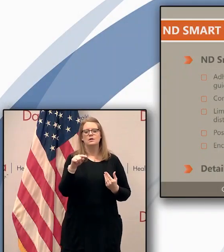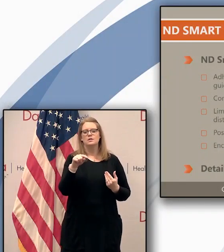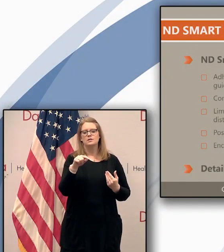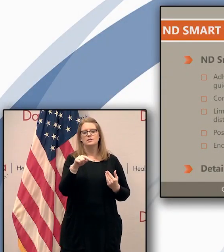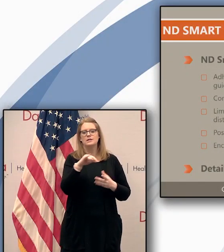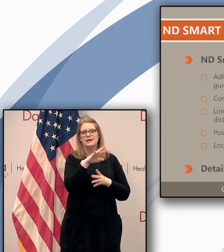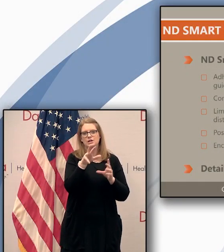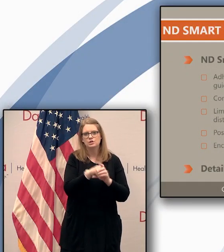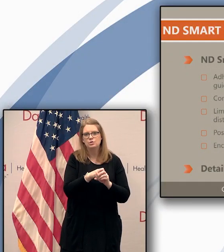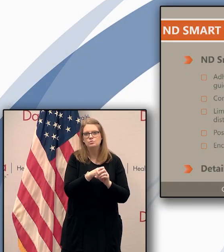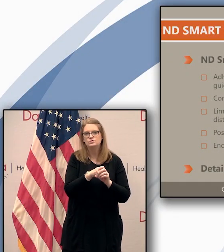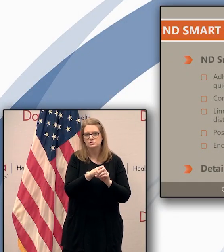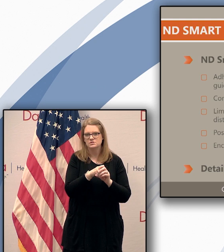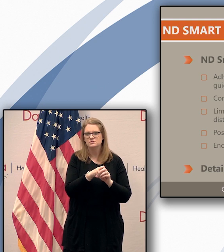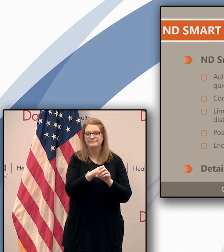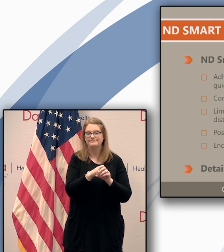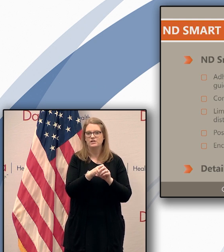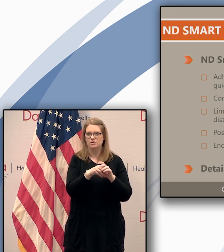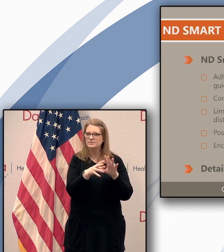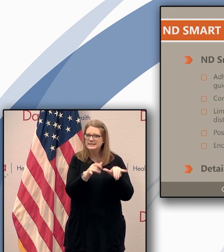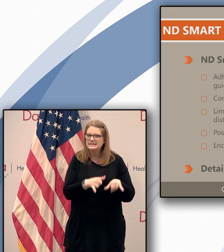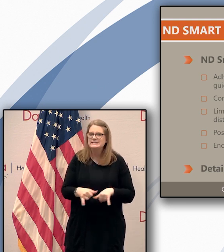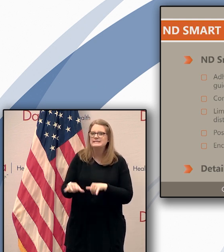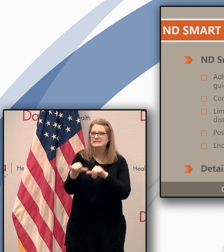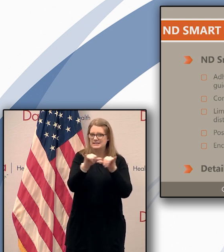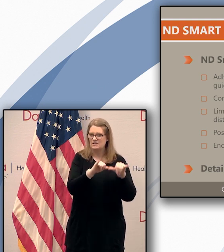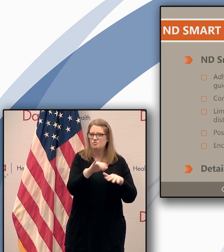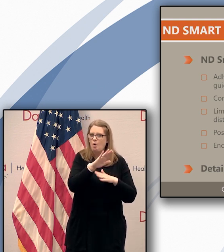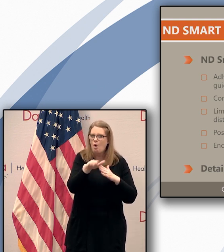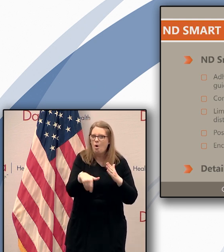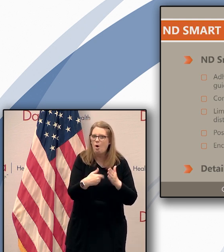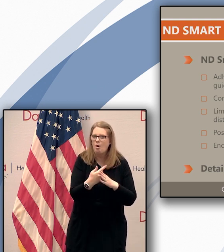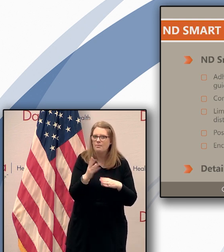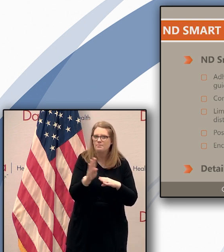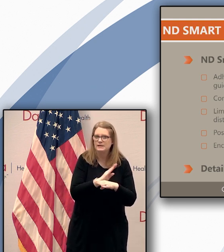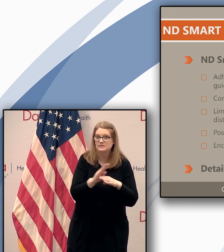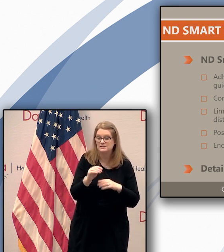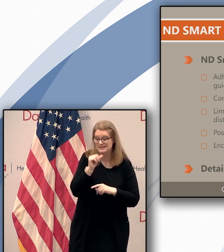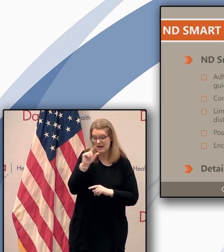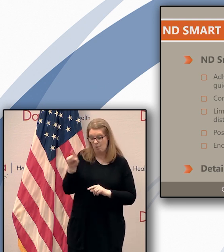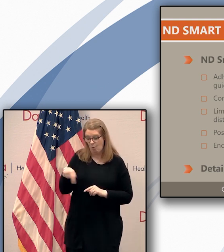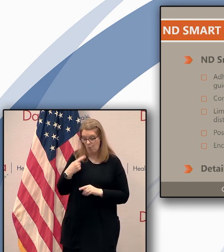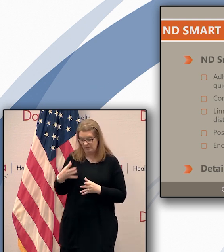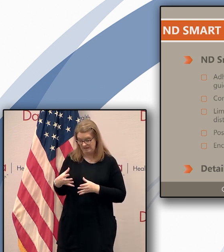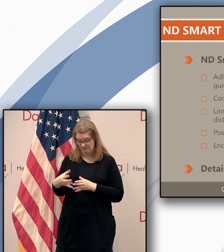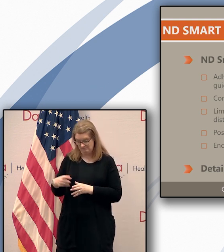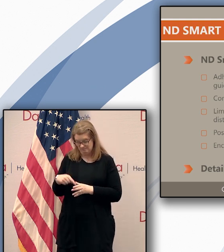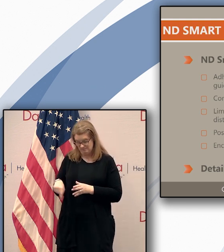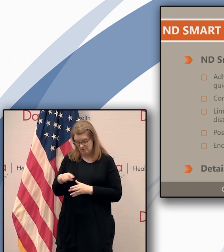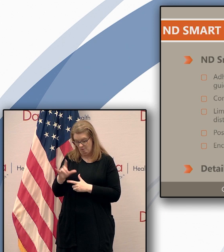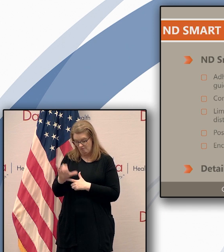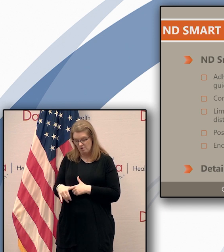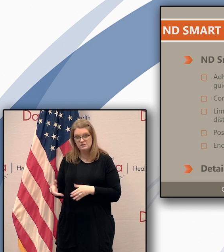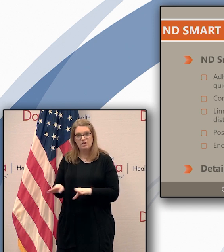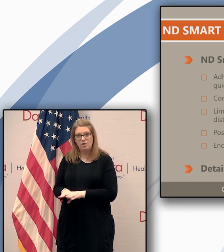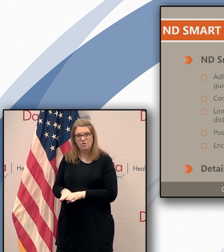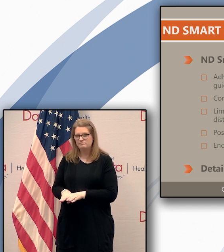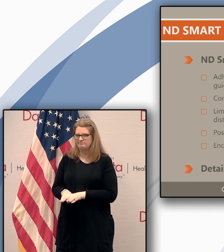includes standards for all industries not just those that were covered under the executive order so even if you're open this whole time